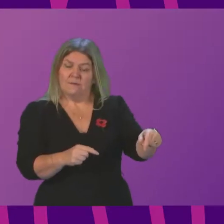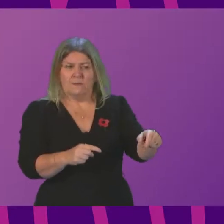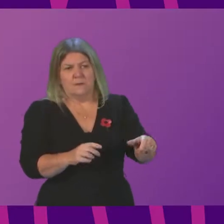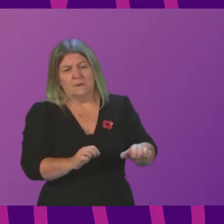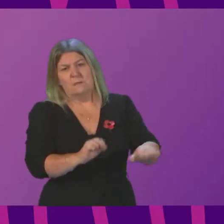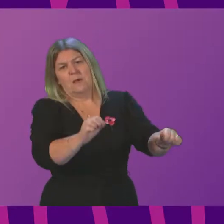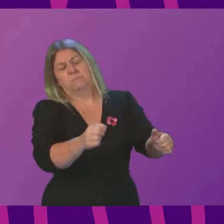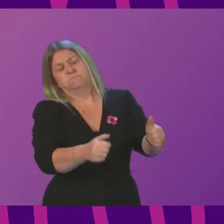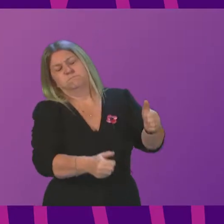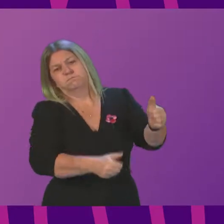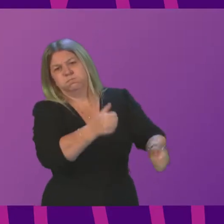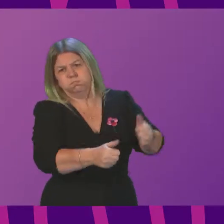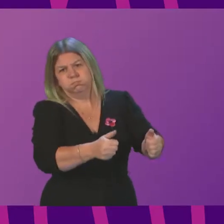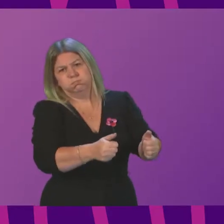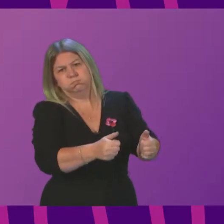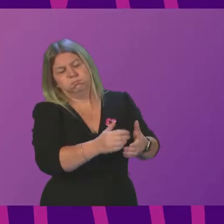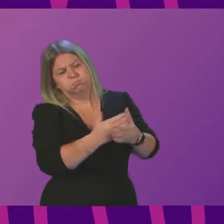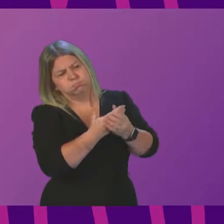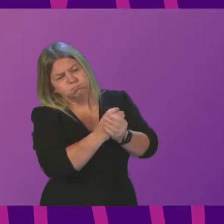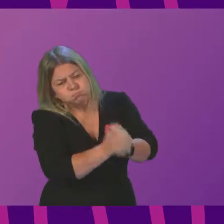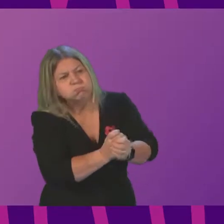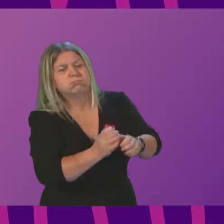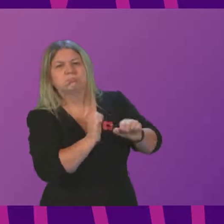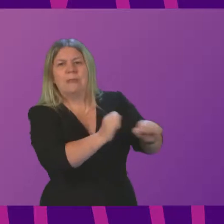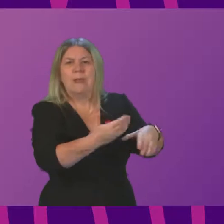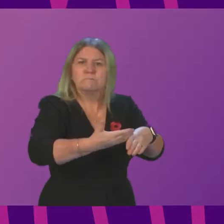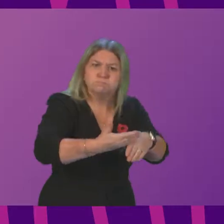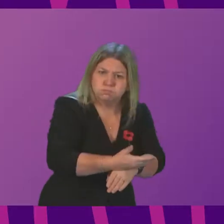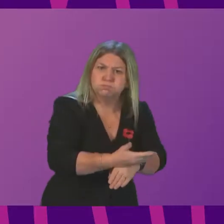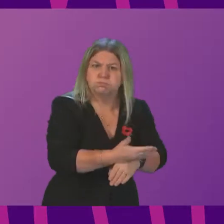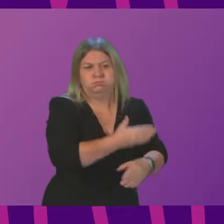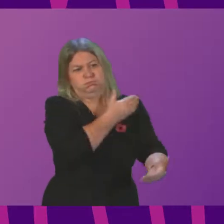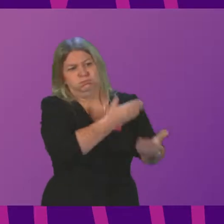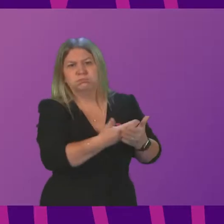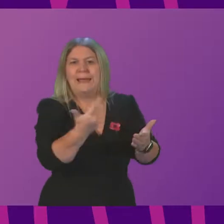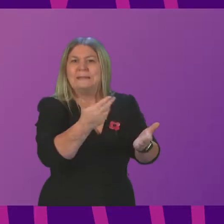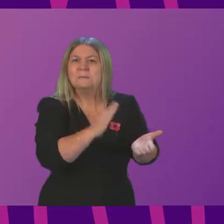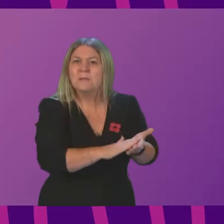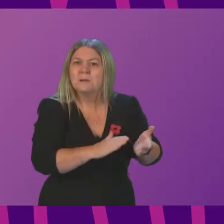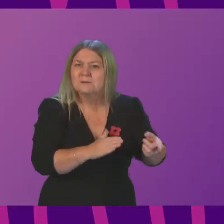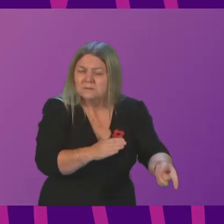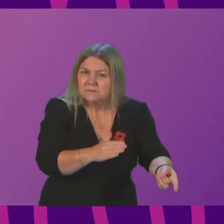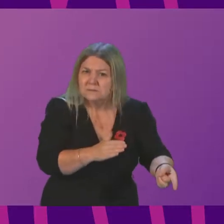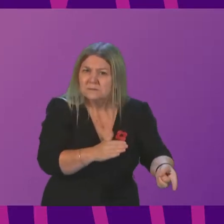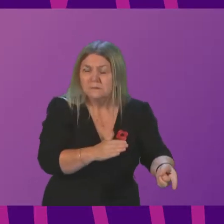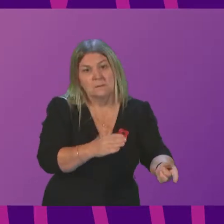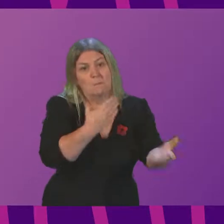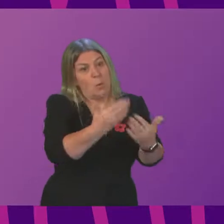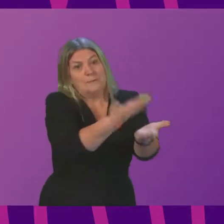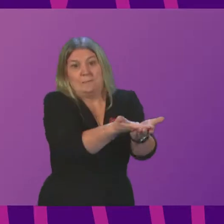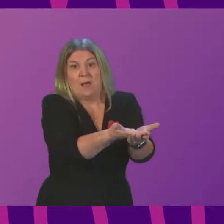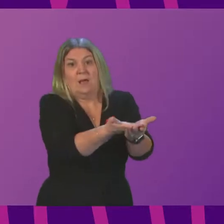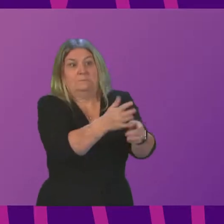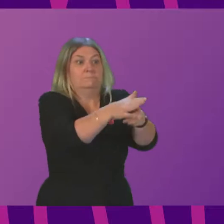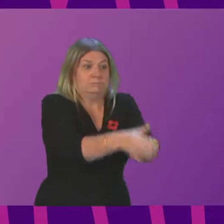difficult 18-month period and there will continue to be demands placed on them because of the fact that we are going into winter.